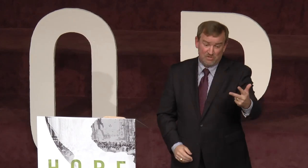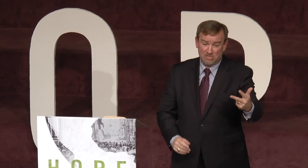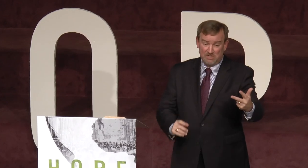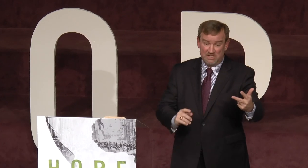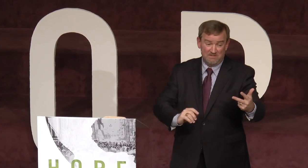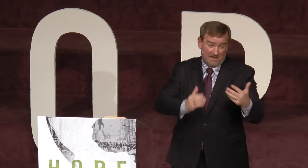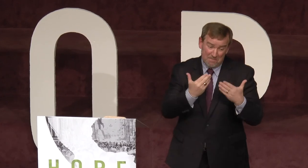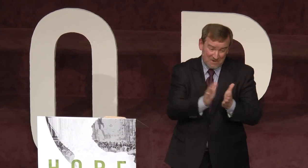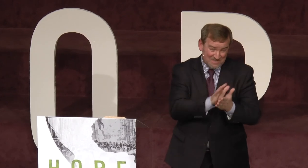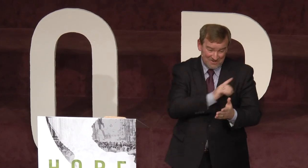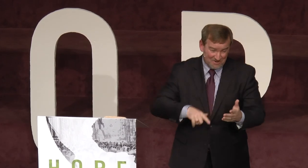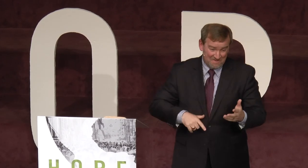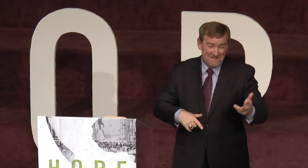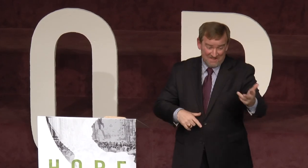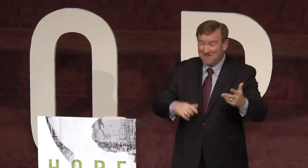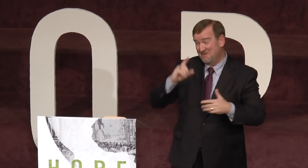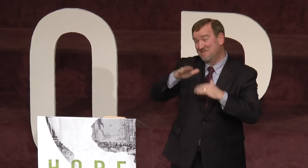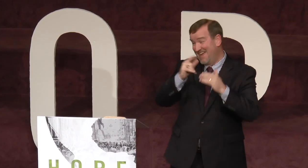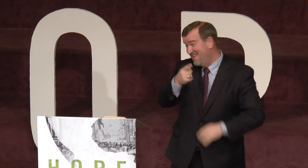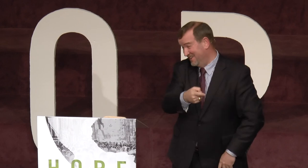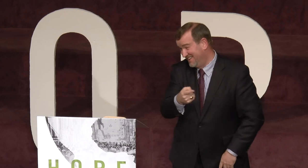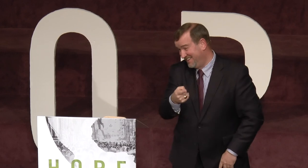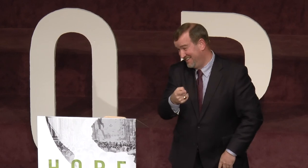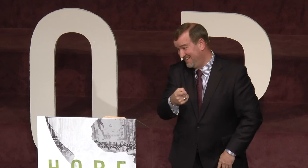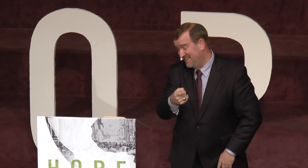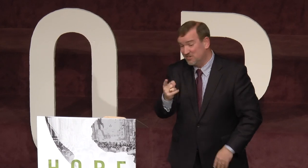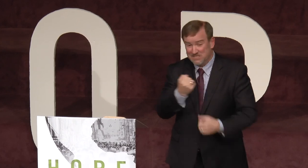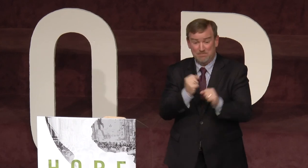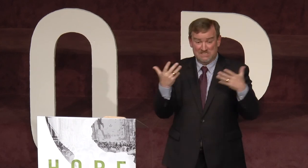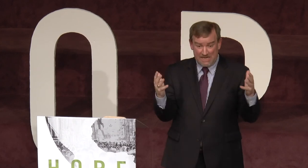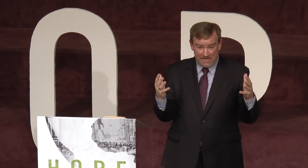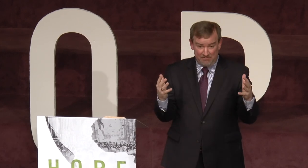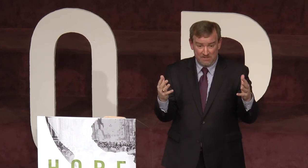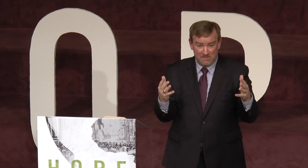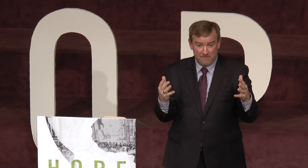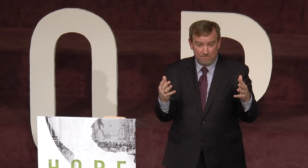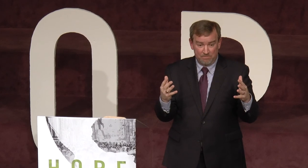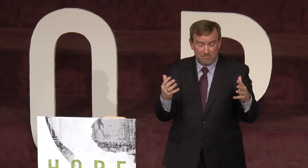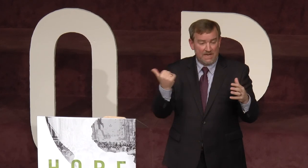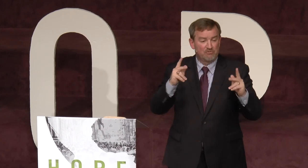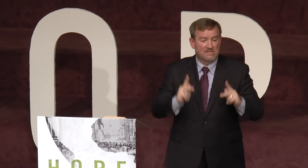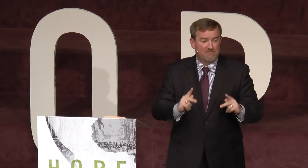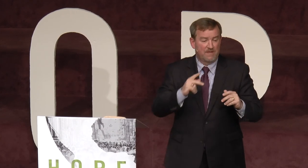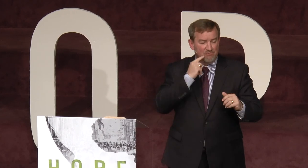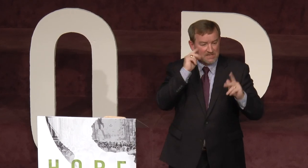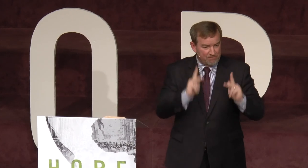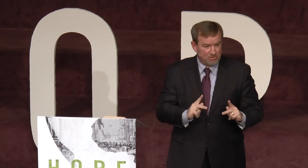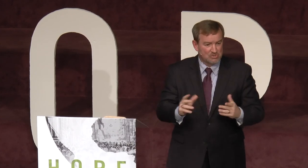those three, now I praise the Lord, they're on their way to heaven. Because they've been saved. But every deaf person